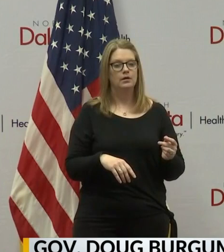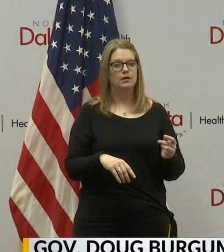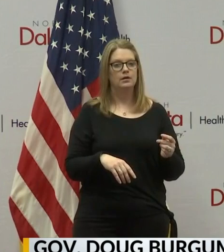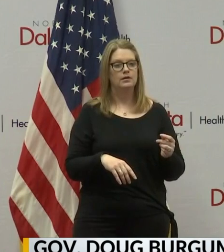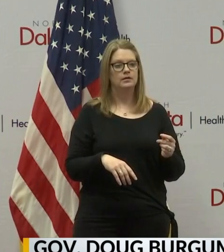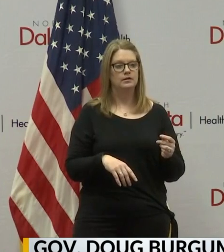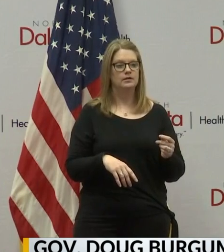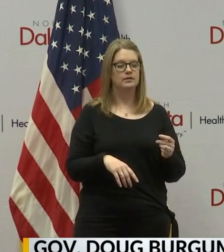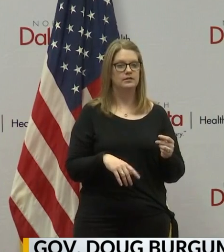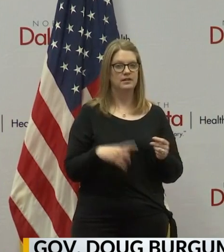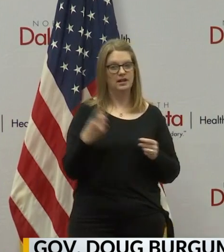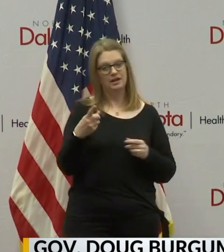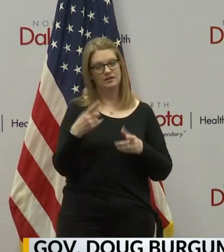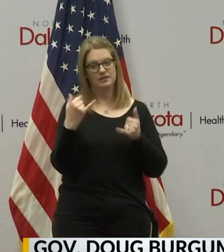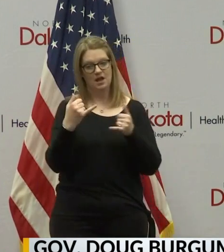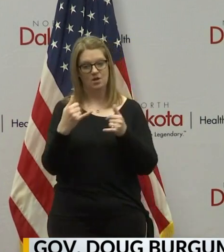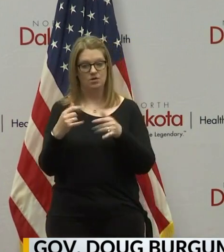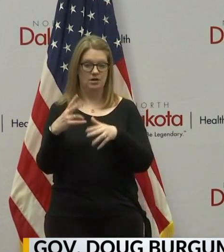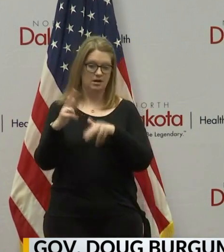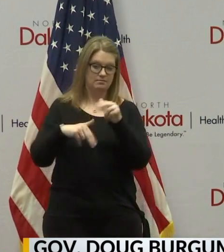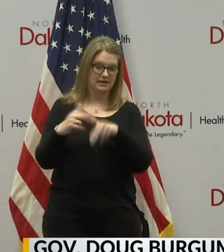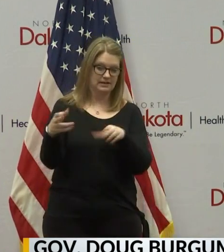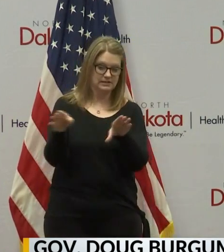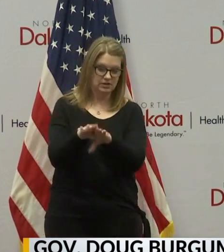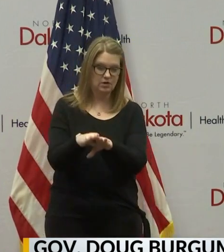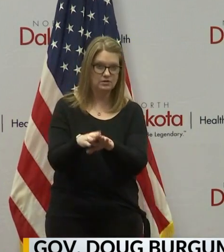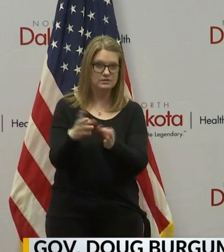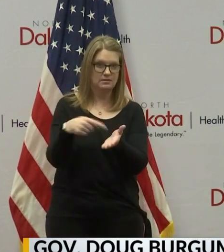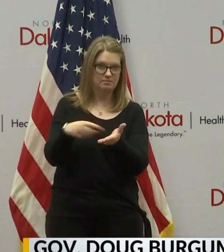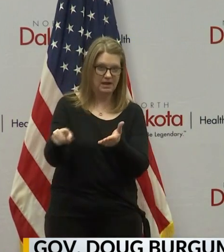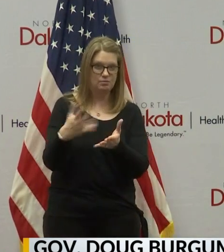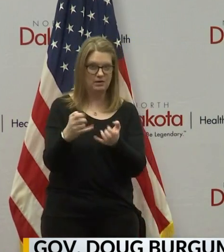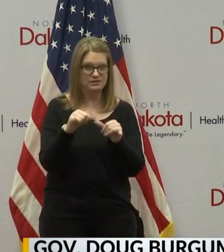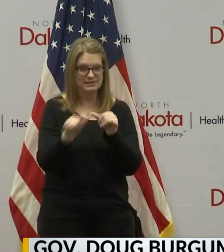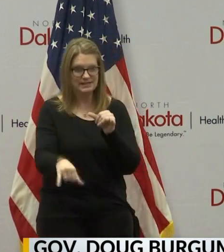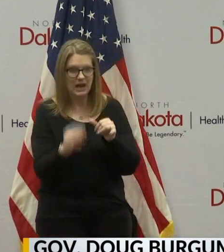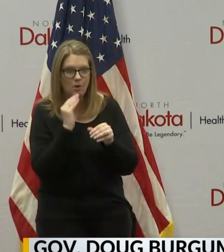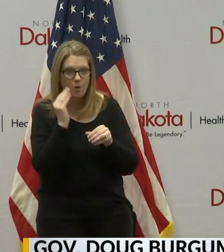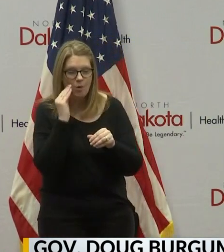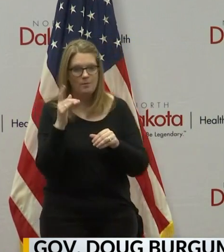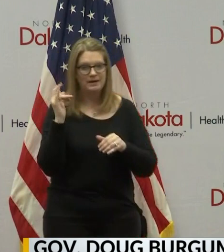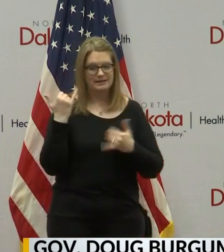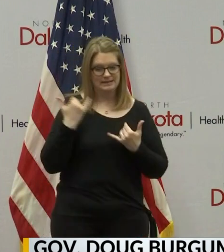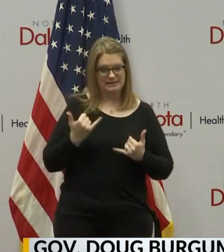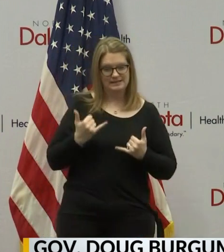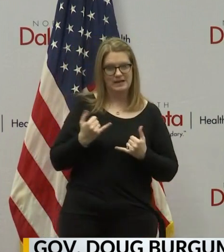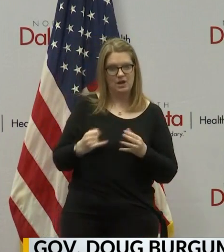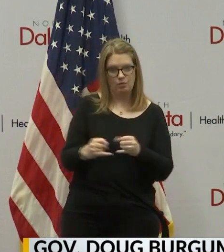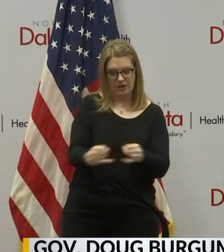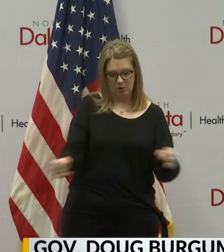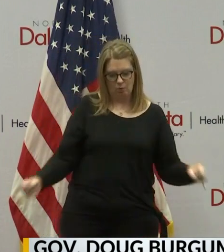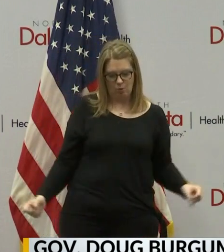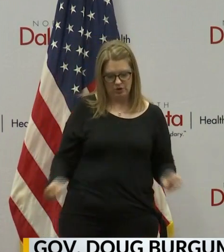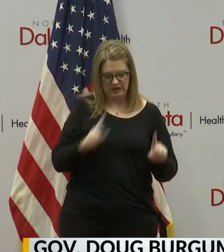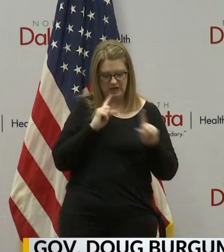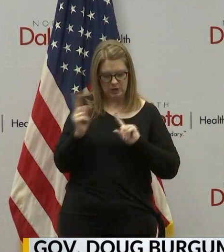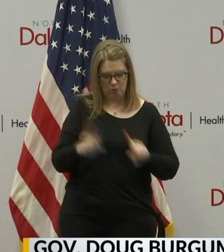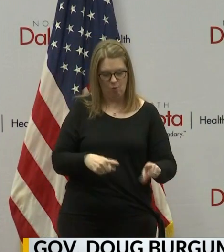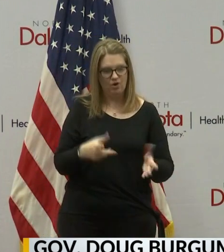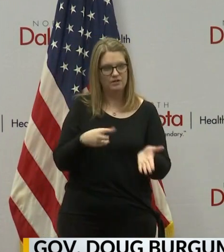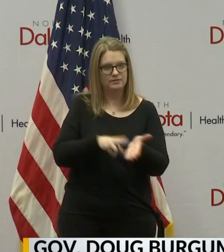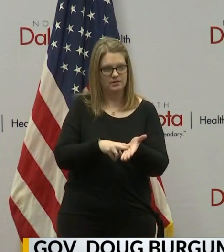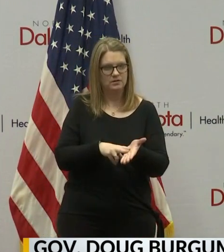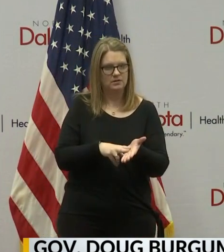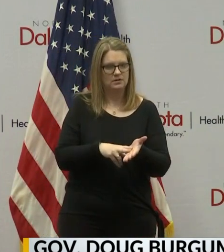the, hey, our plant's closed, but you're going to get paid and we'd like you to stay home. Now we put the quarantine on top of that. This is something we've talked about with the,